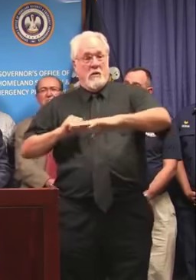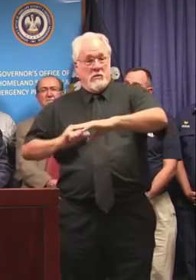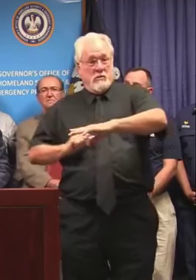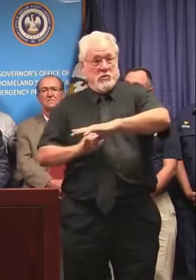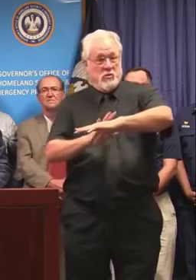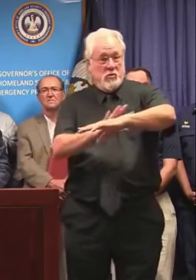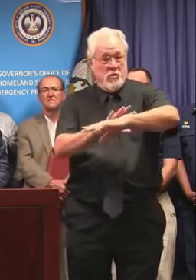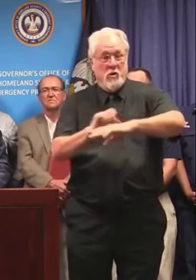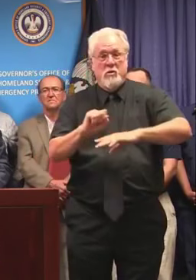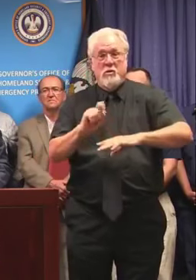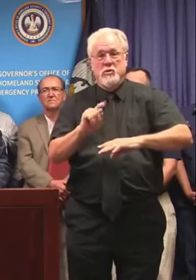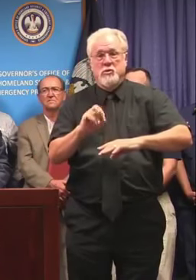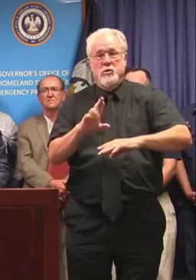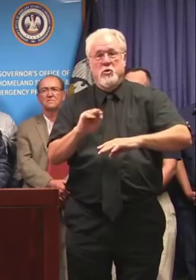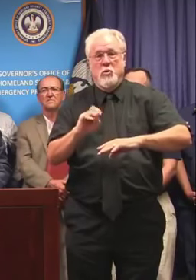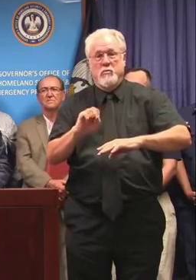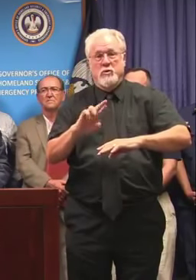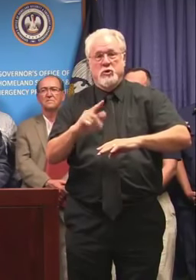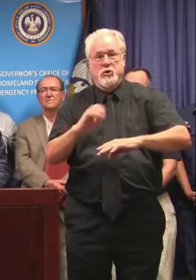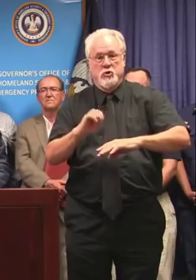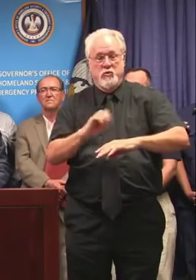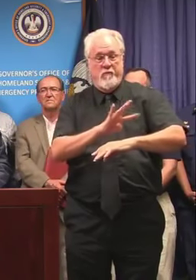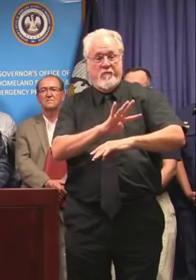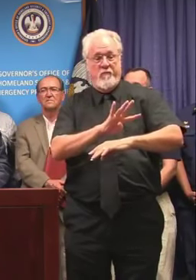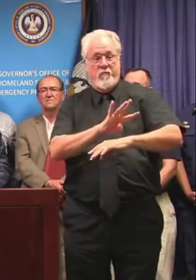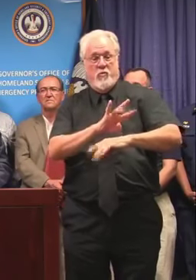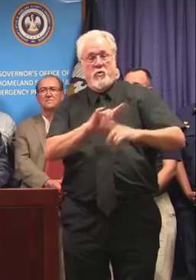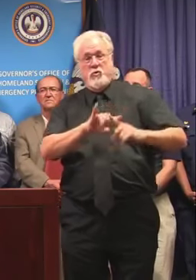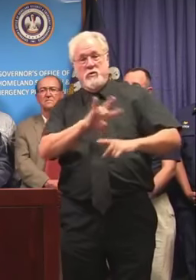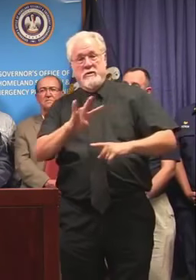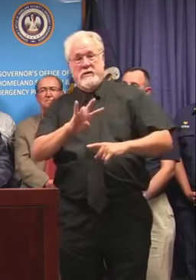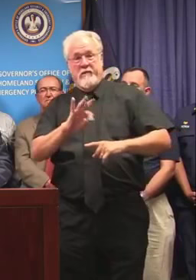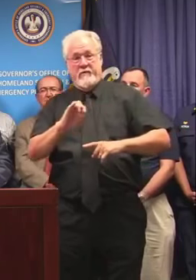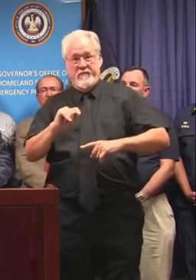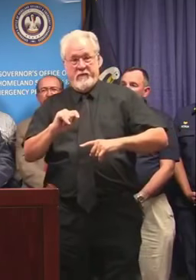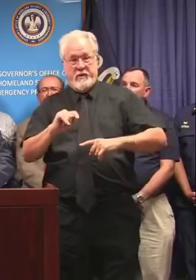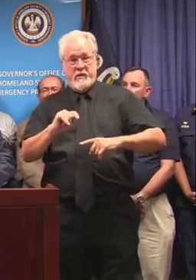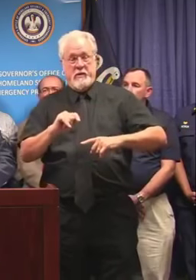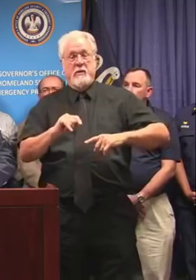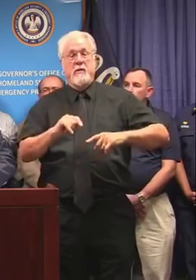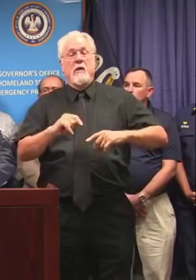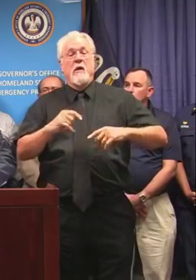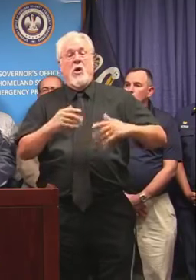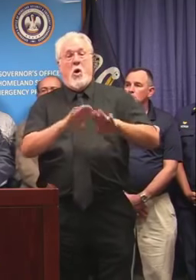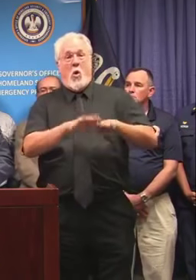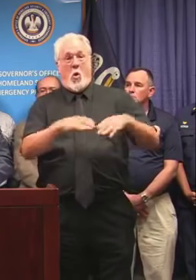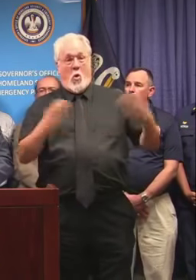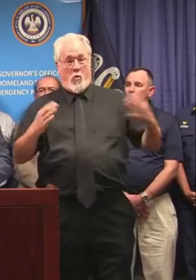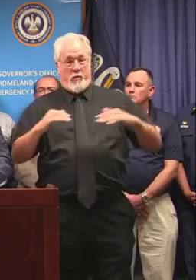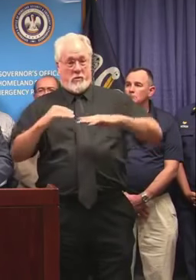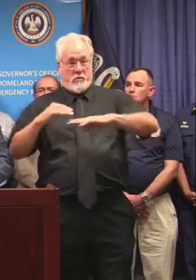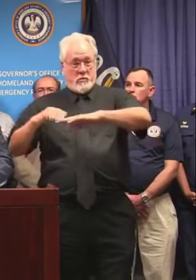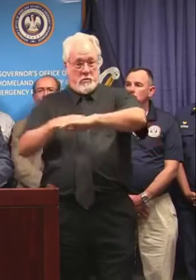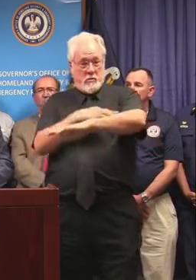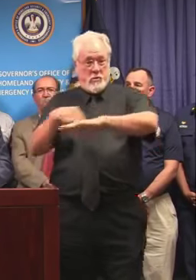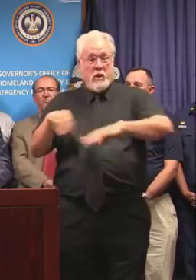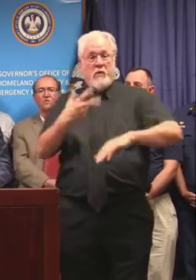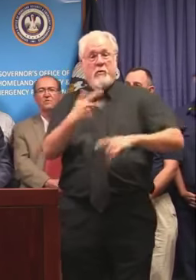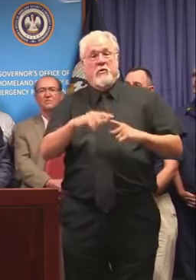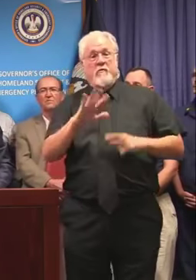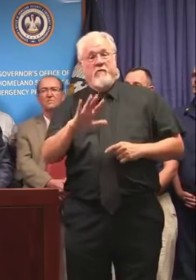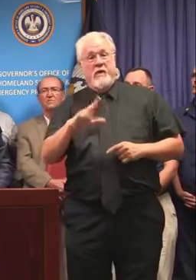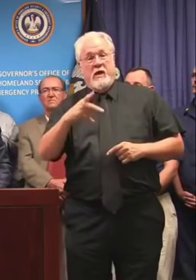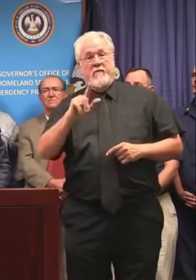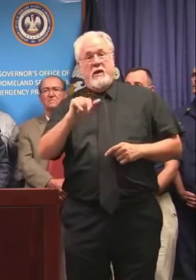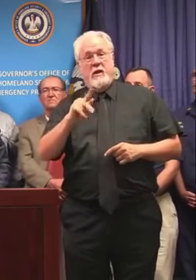4 to 7 feet along the open coastline, 3 to 5 feet along Lake Pontchartrain, and 1